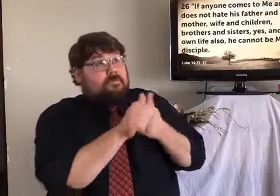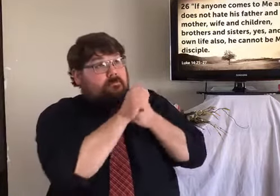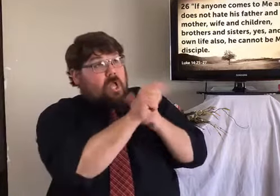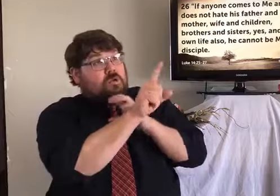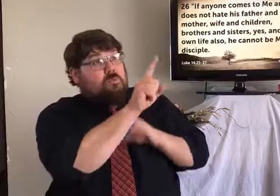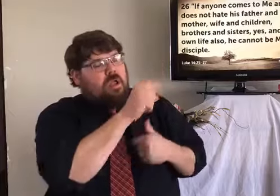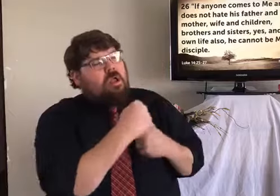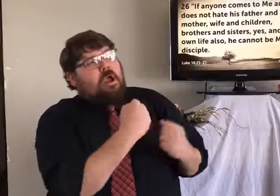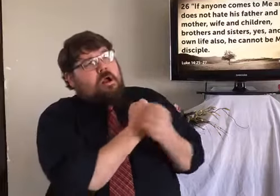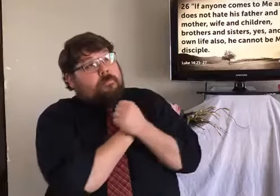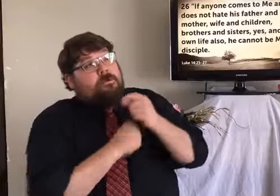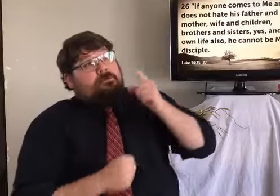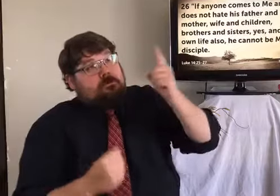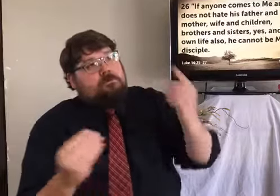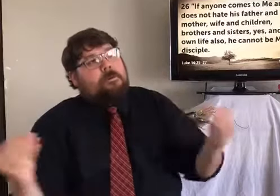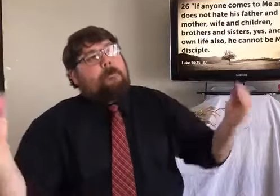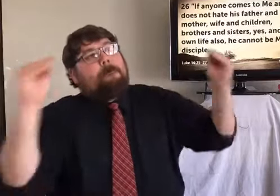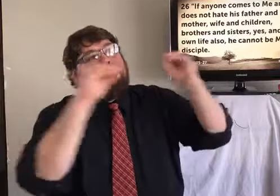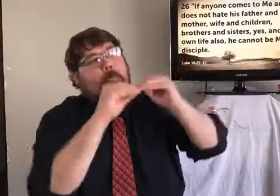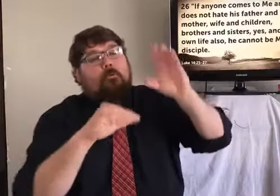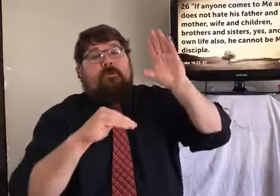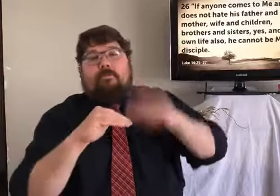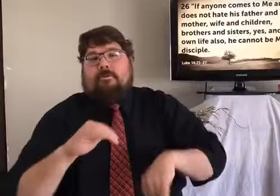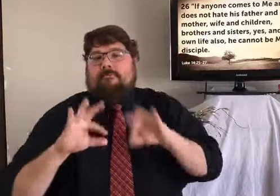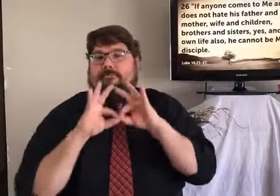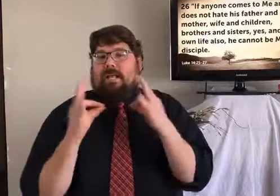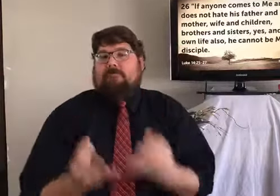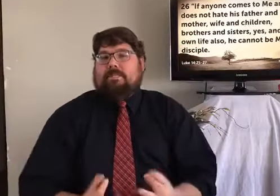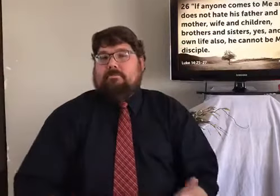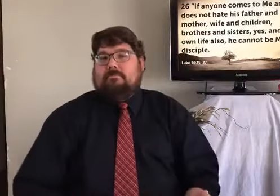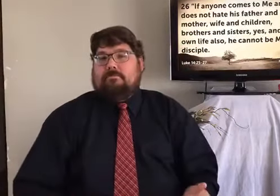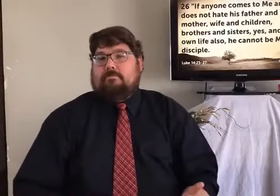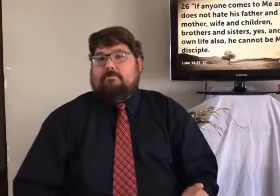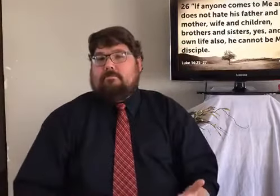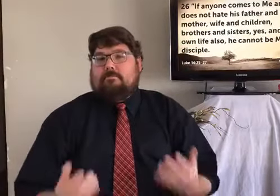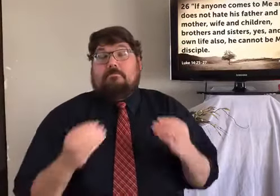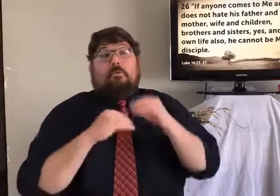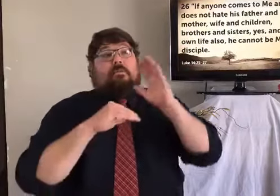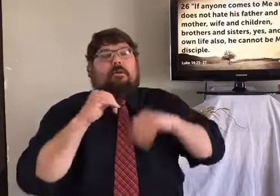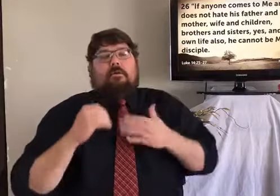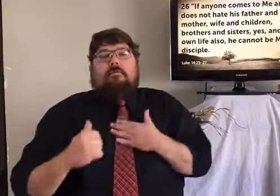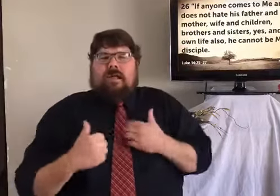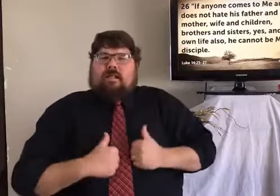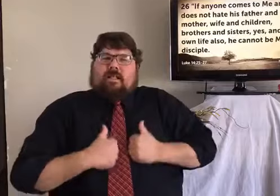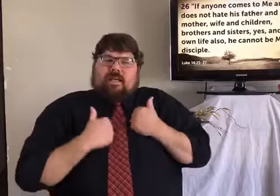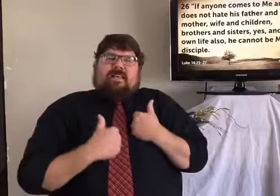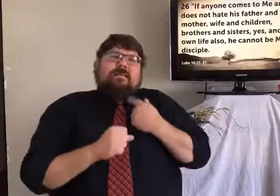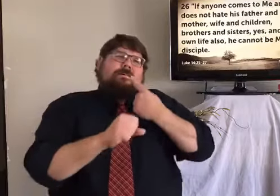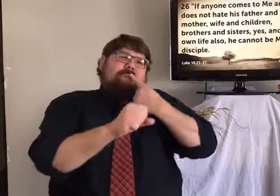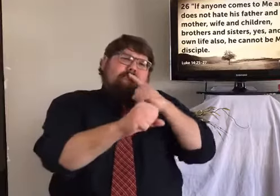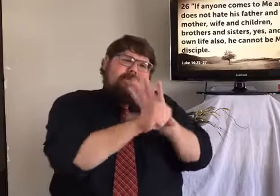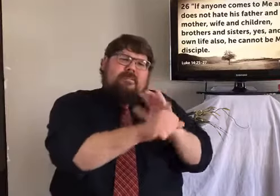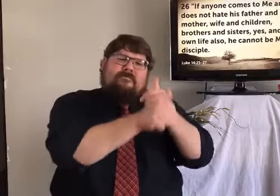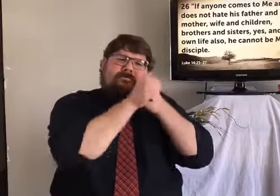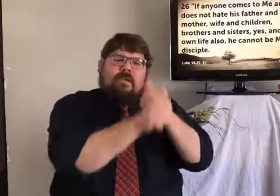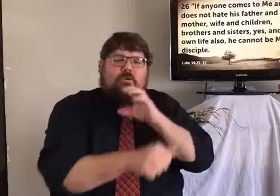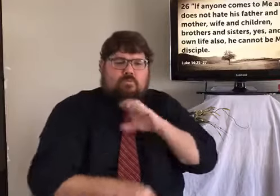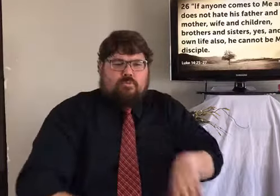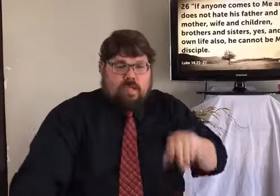but it's a comparison. Loving Christ more than family, more